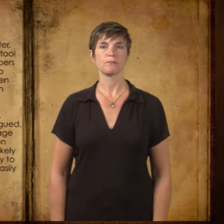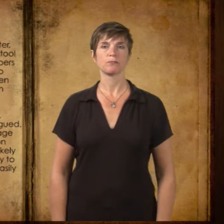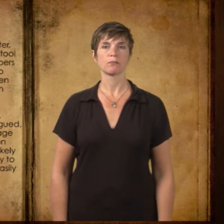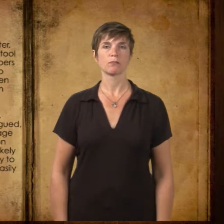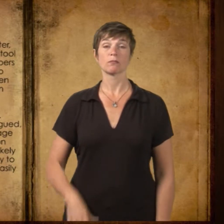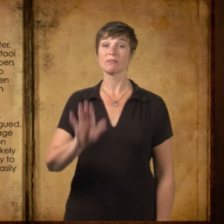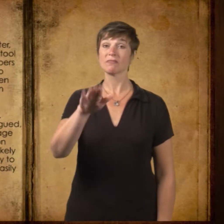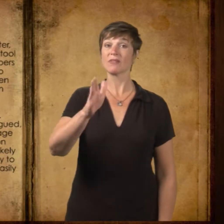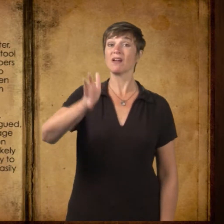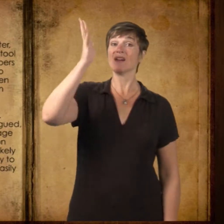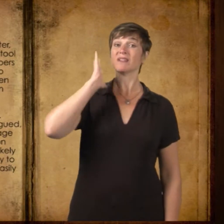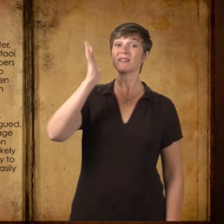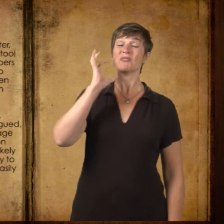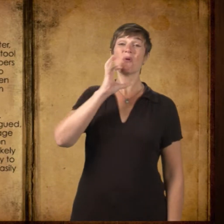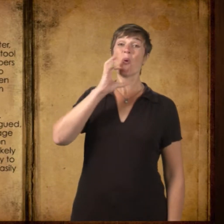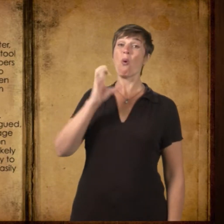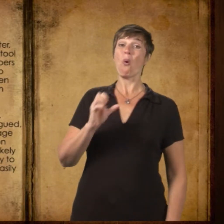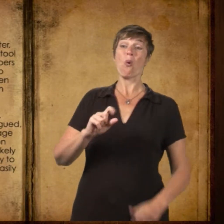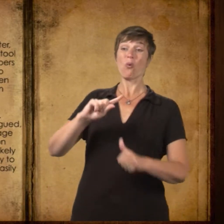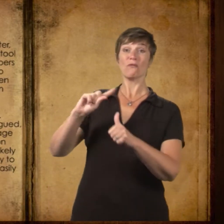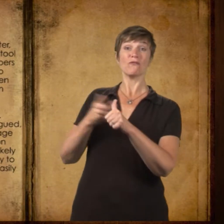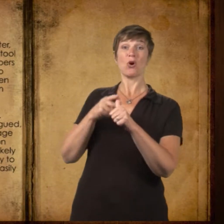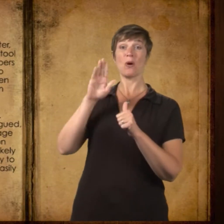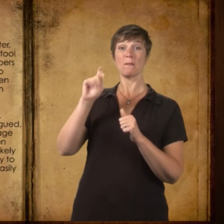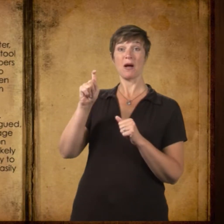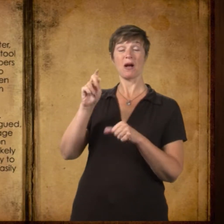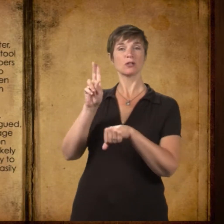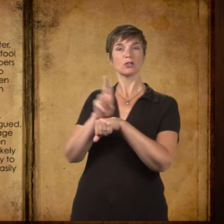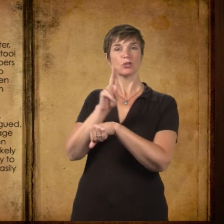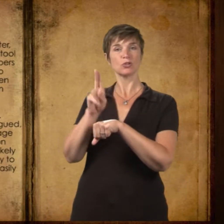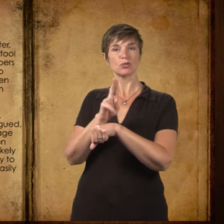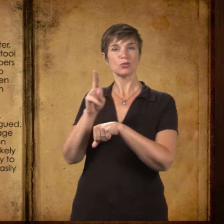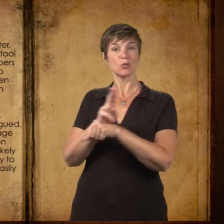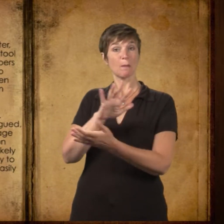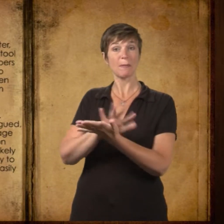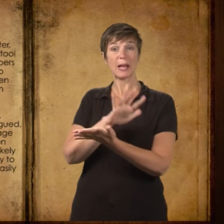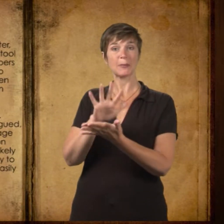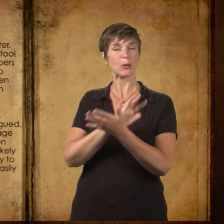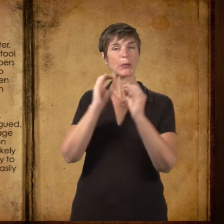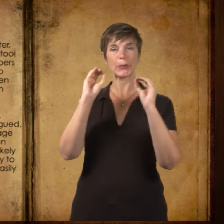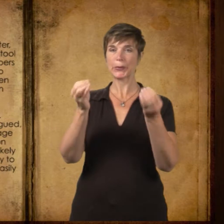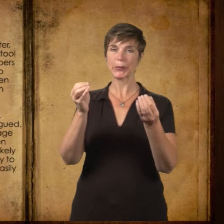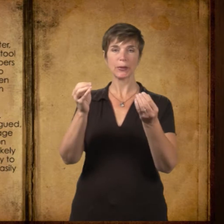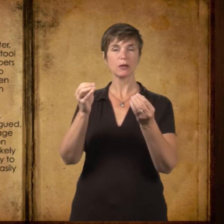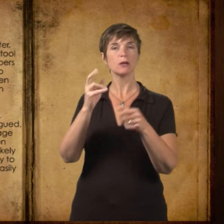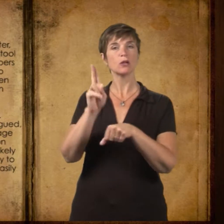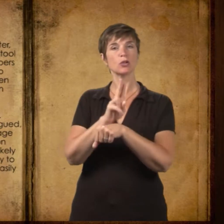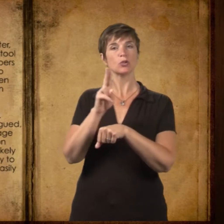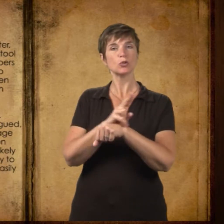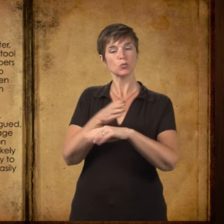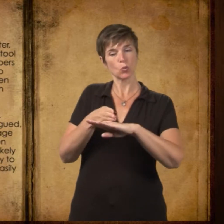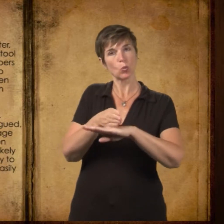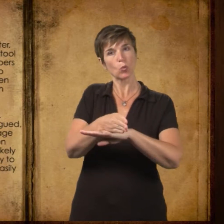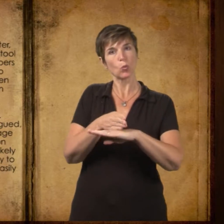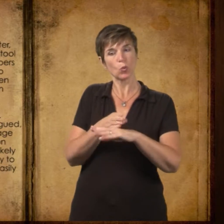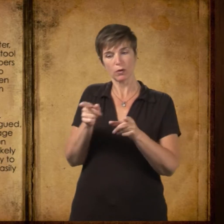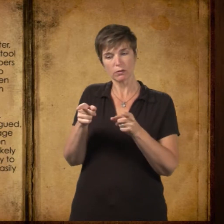Mr. Summers had been successful in having slips of paper substituted for the chips of wood